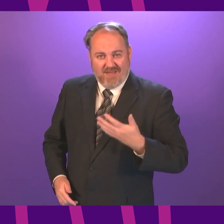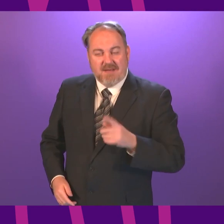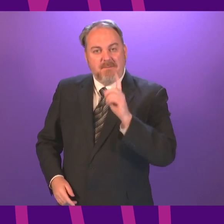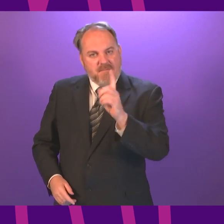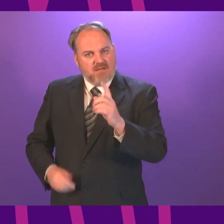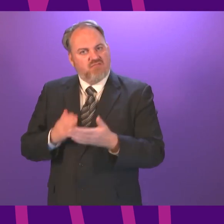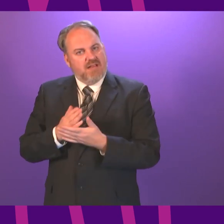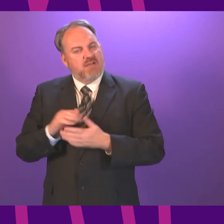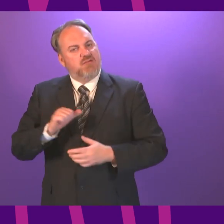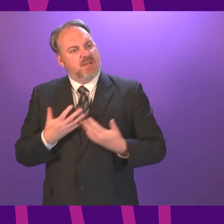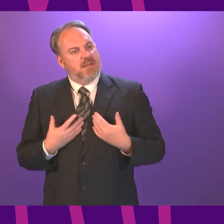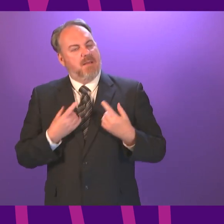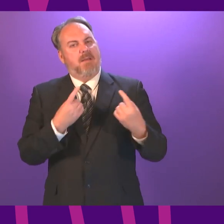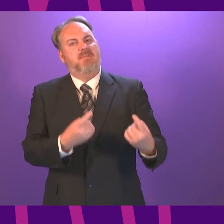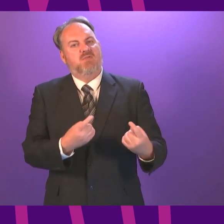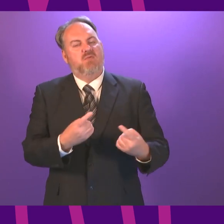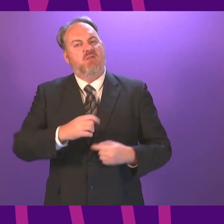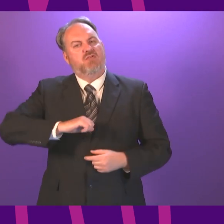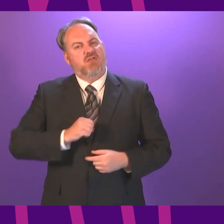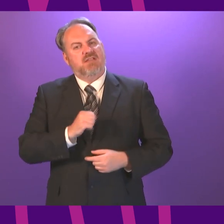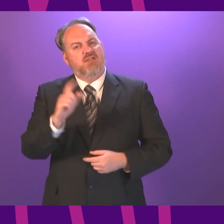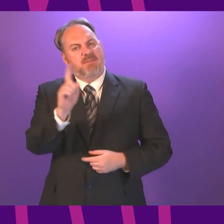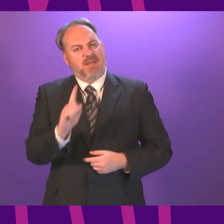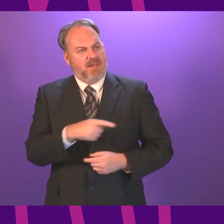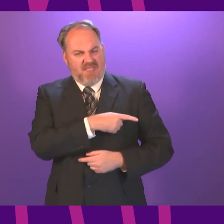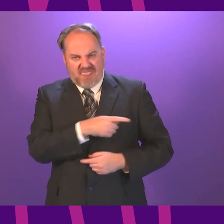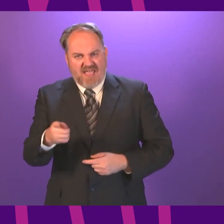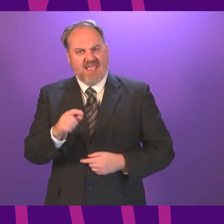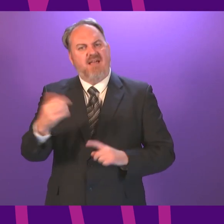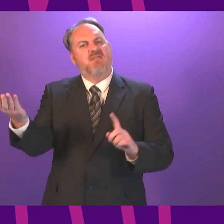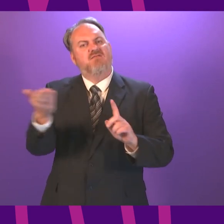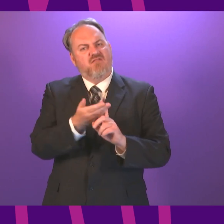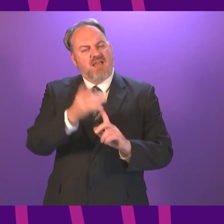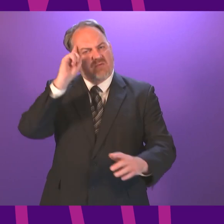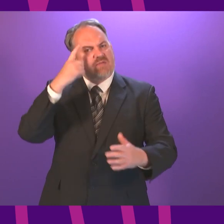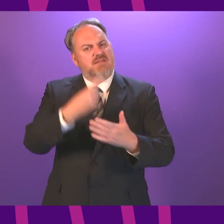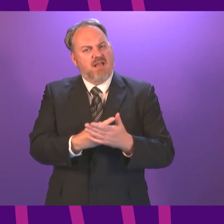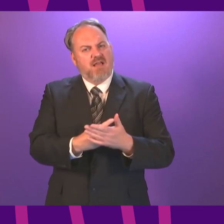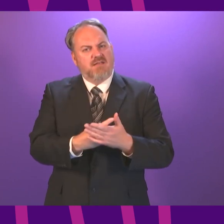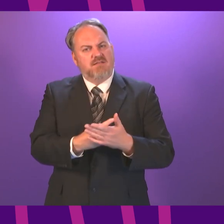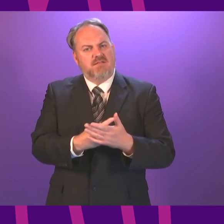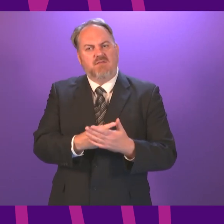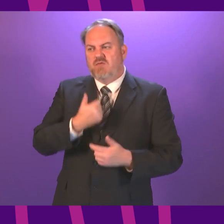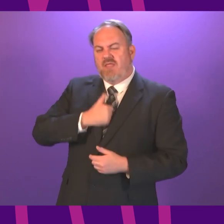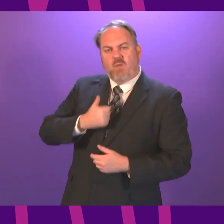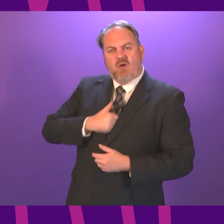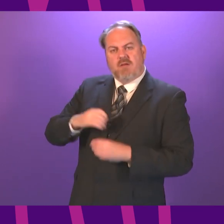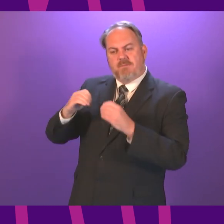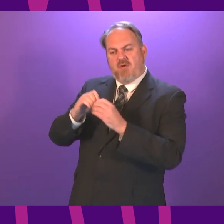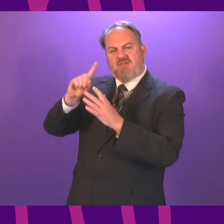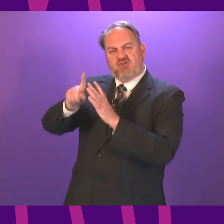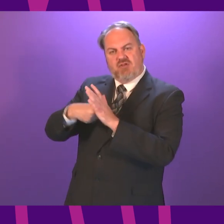be for me to decide that it shouldn't be for Willie Rennie to decide that it should be for the people of Scotland to decide that that's the proposition we put before the